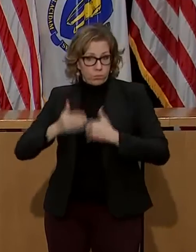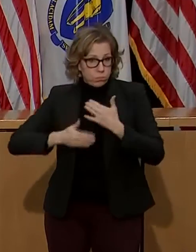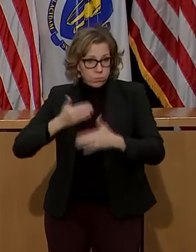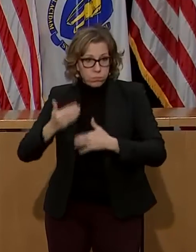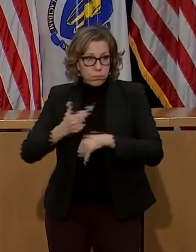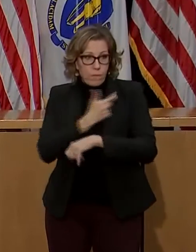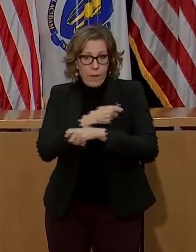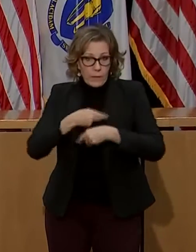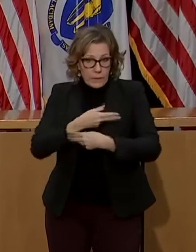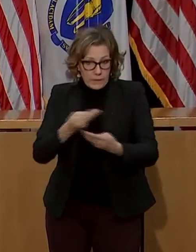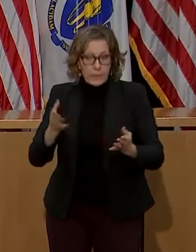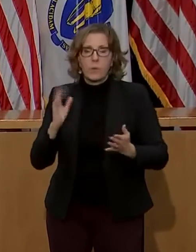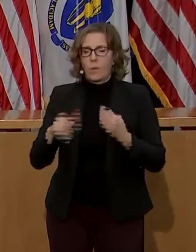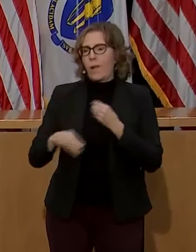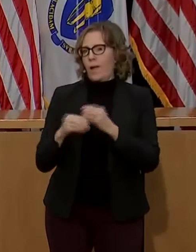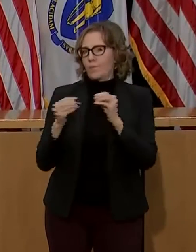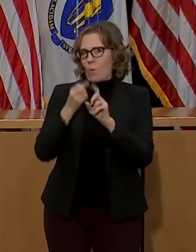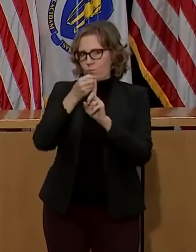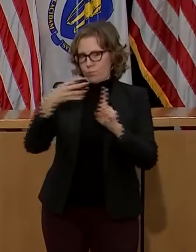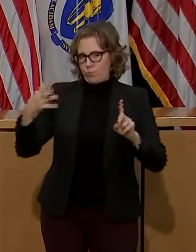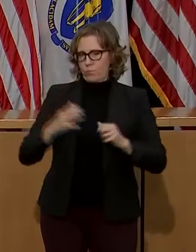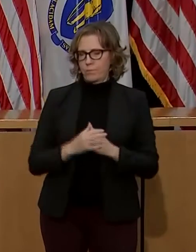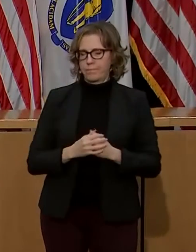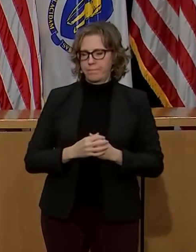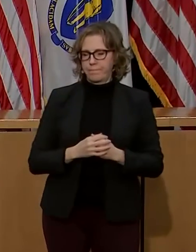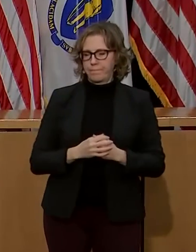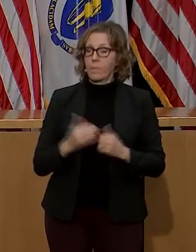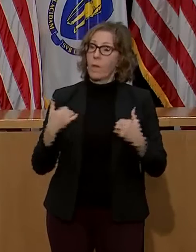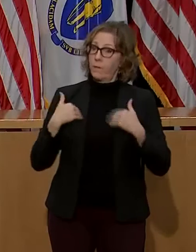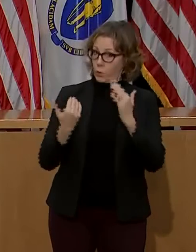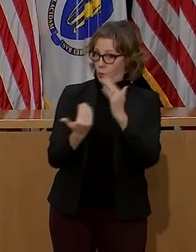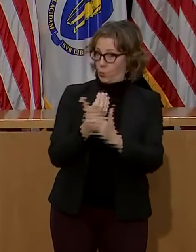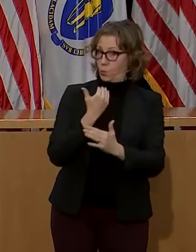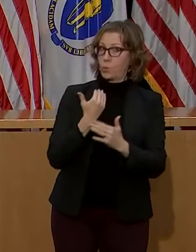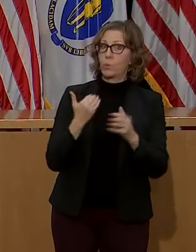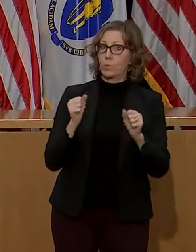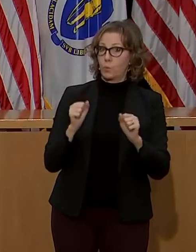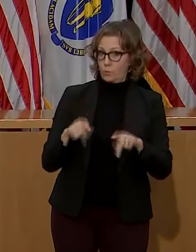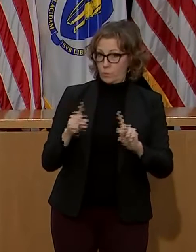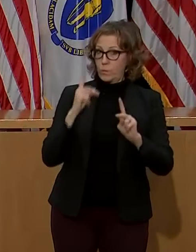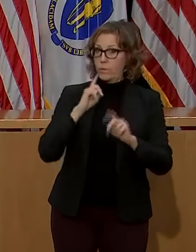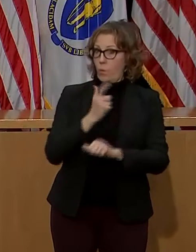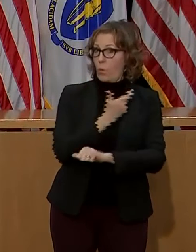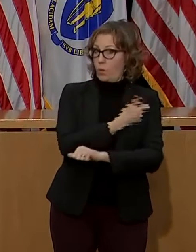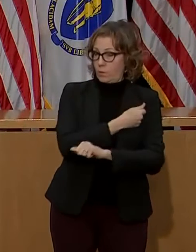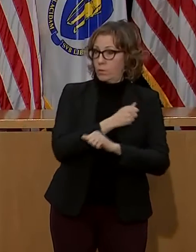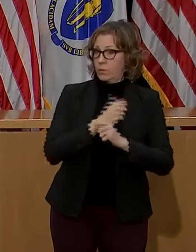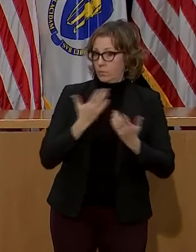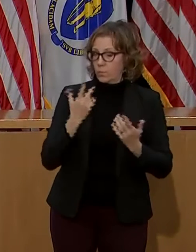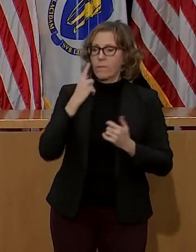like to make an announcement about a new testing opportunity for early education and child care providers.